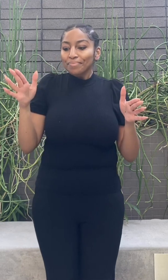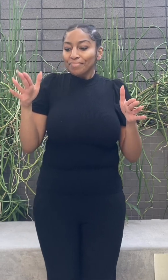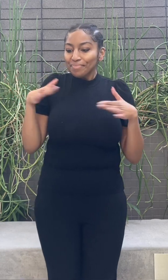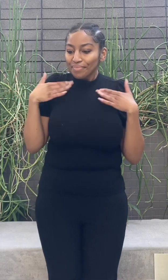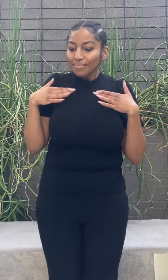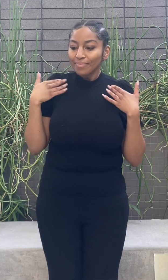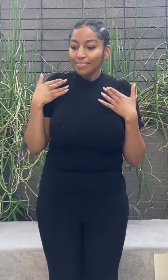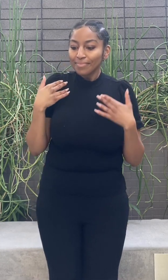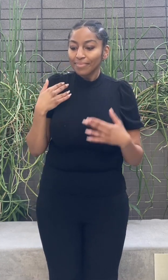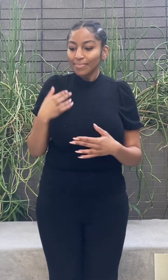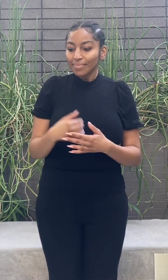to make. I'll